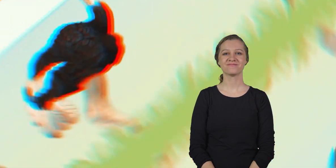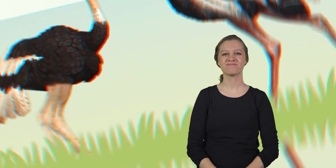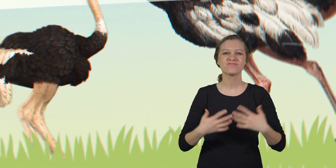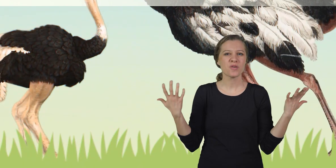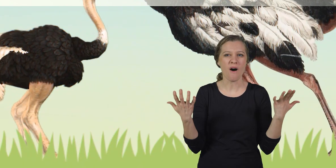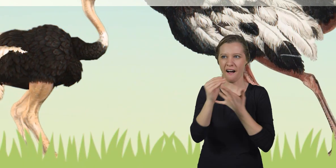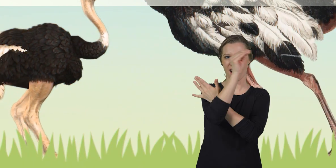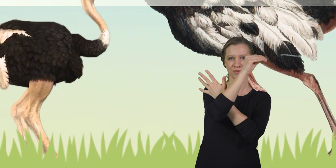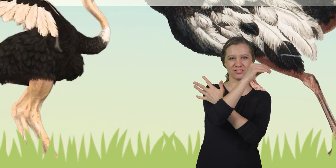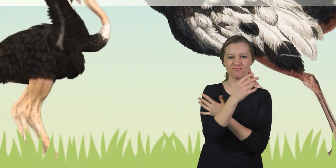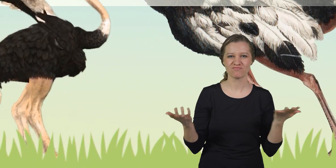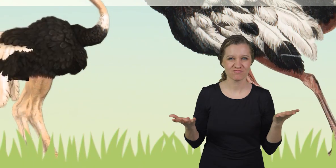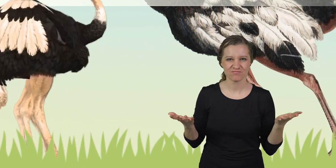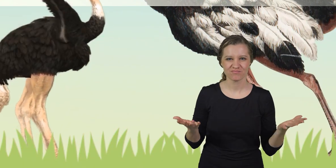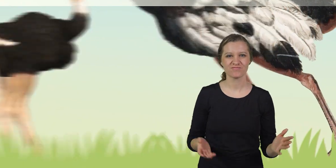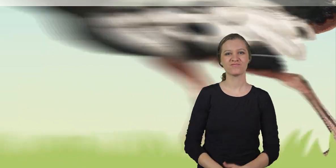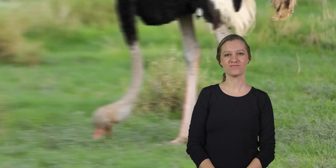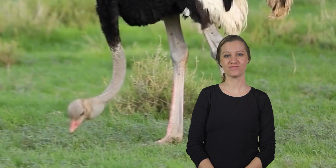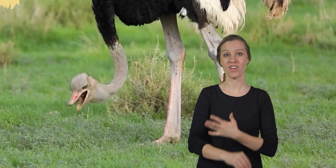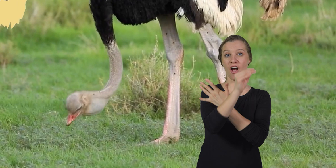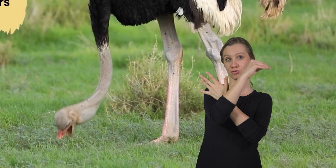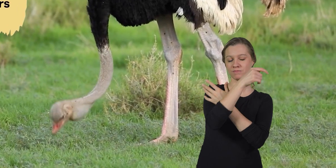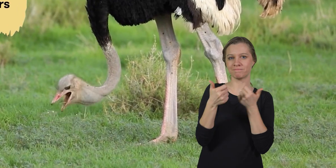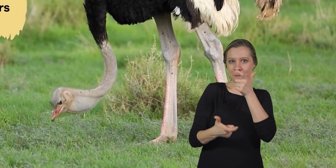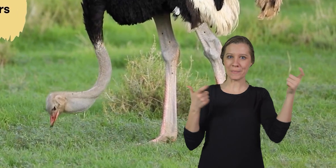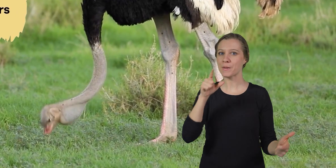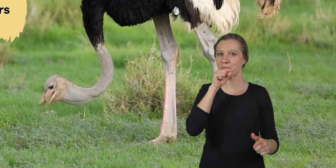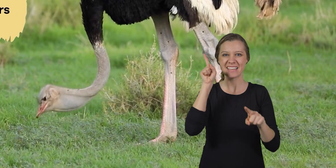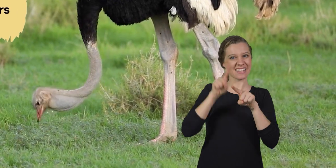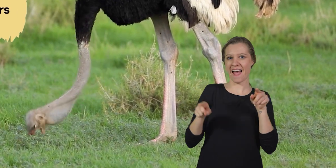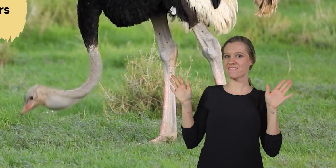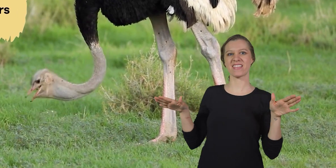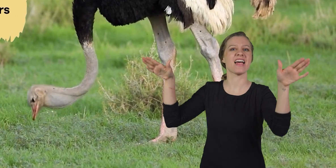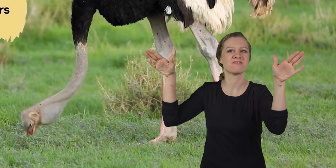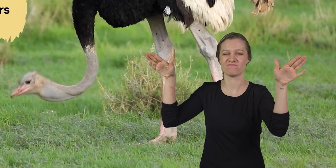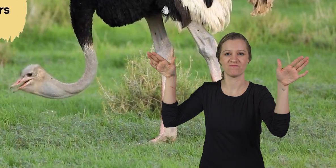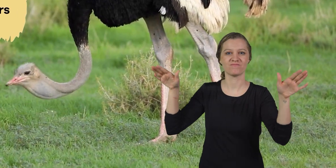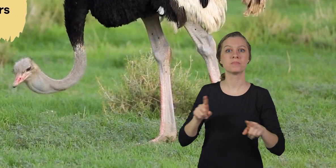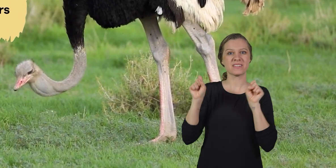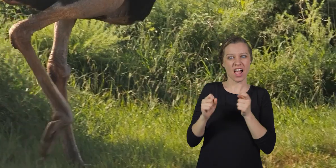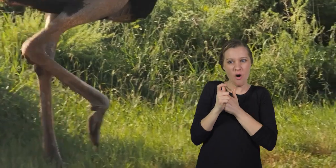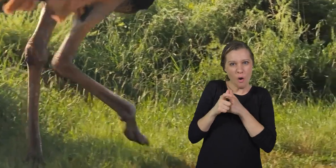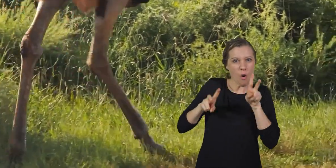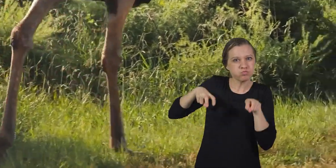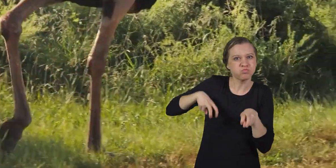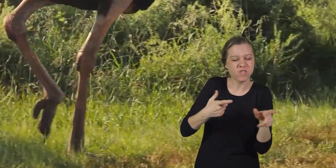What are ostriches? An ostrich is a big bird that can't fly, but it can